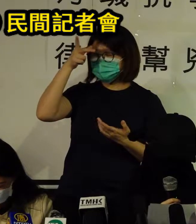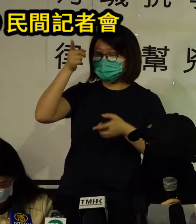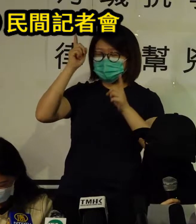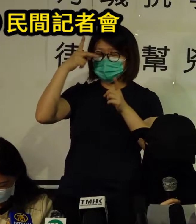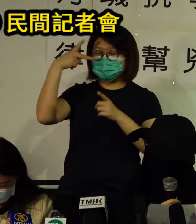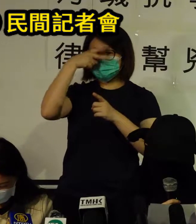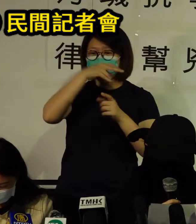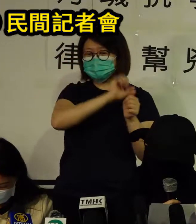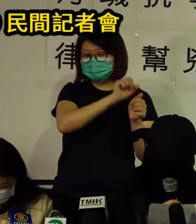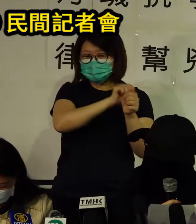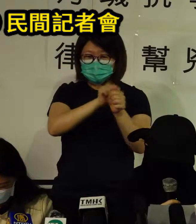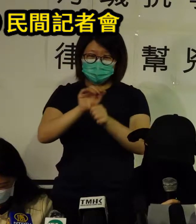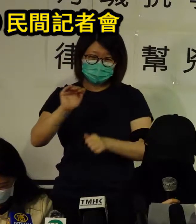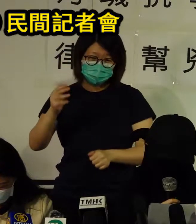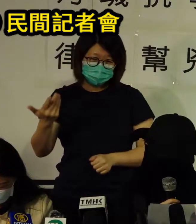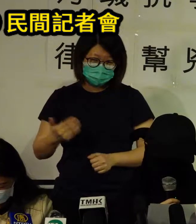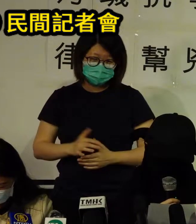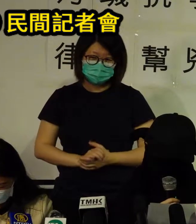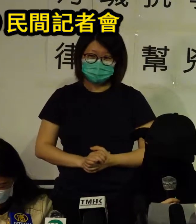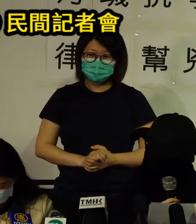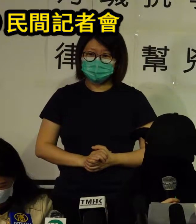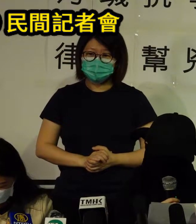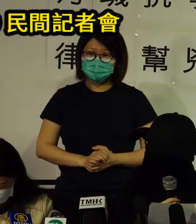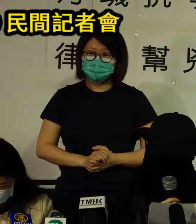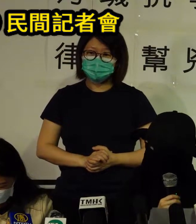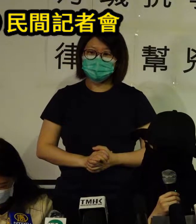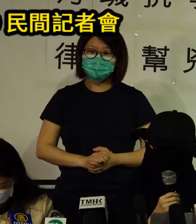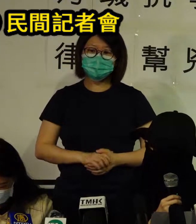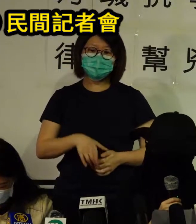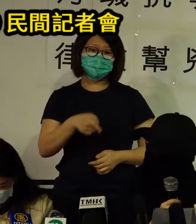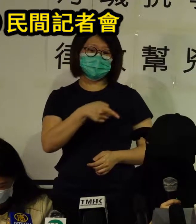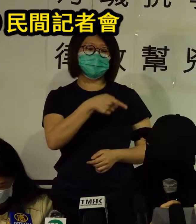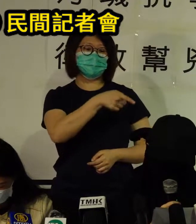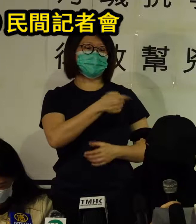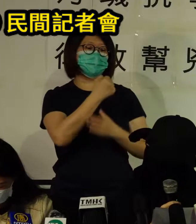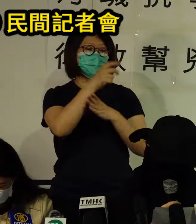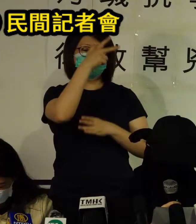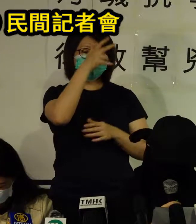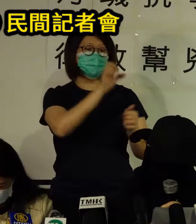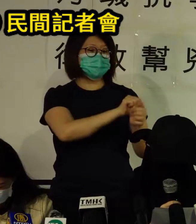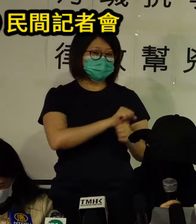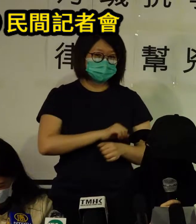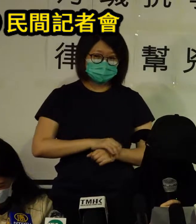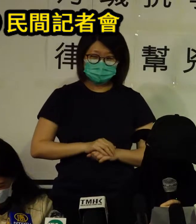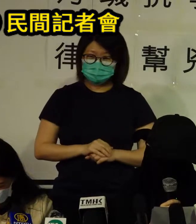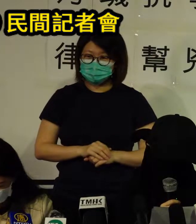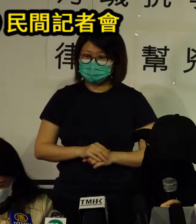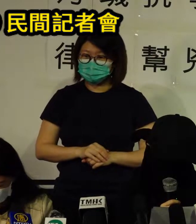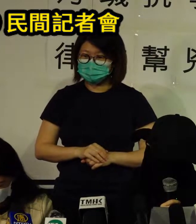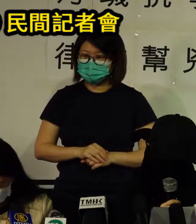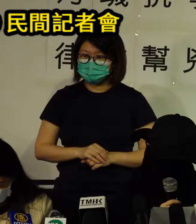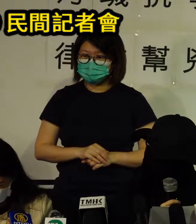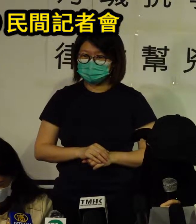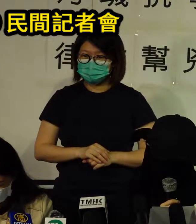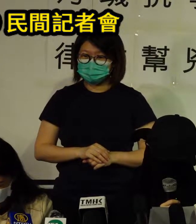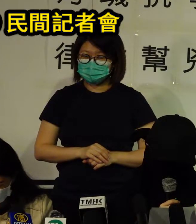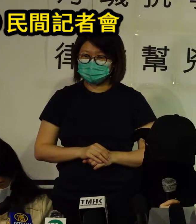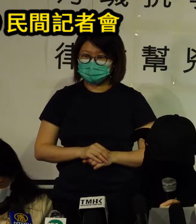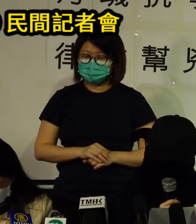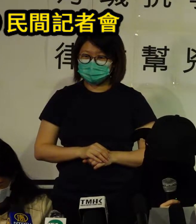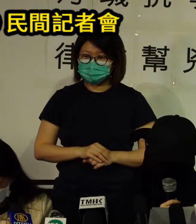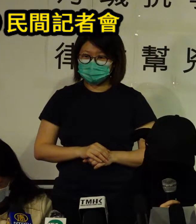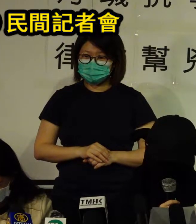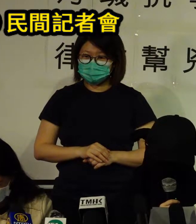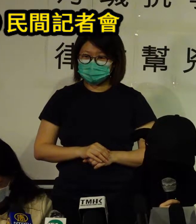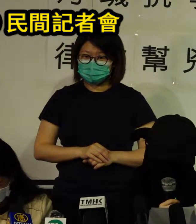moment they deem fit without the incident of terrorism having taken place the accusations would run on pure spec